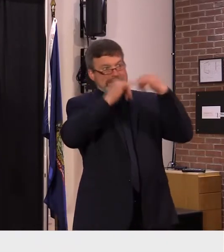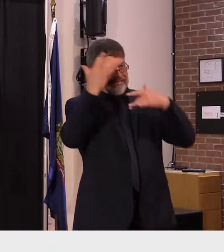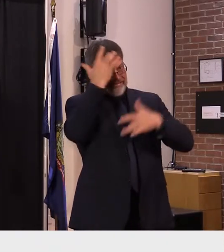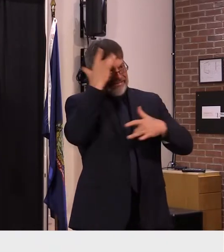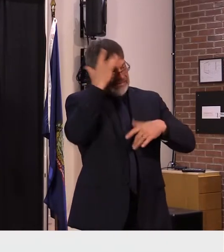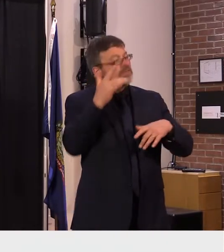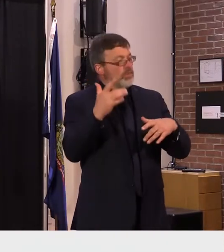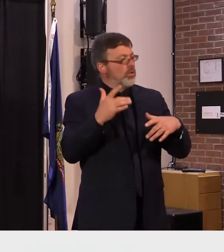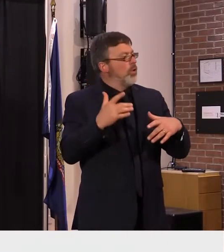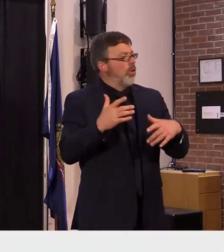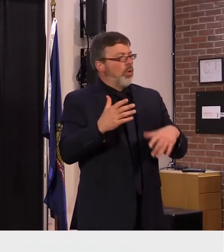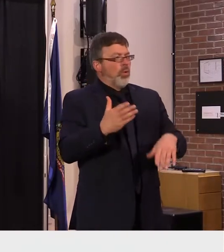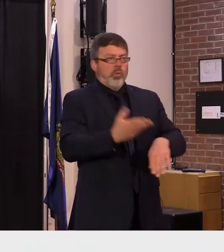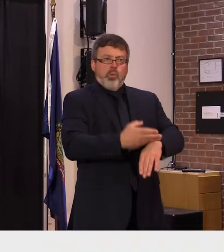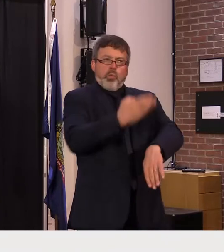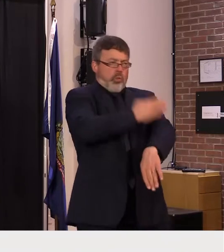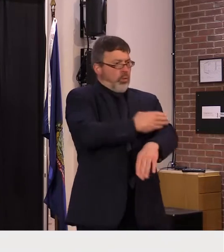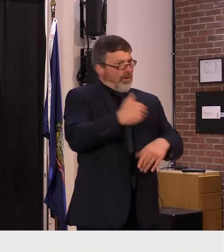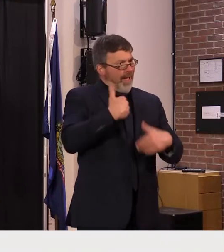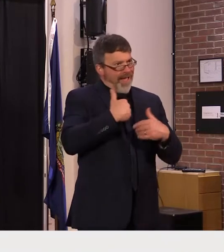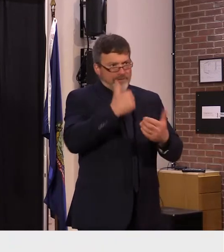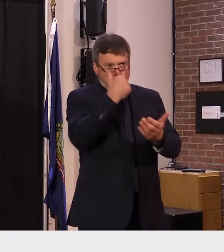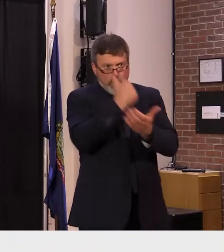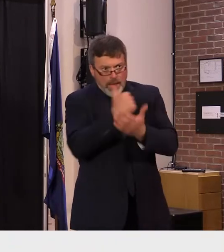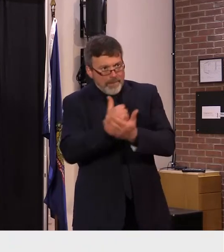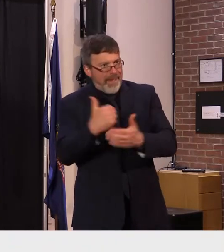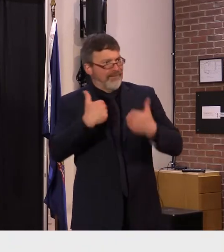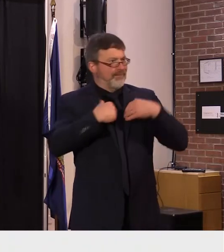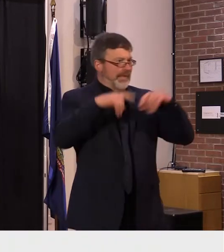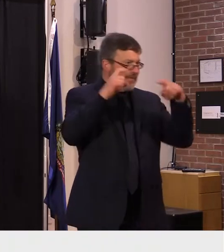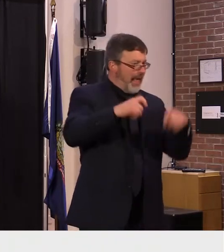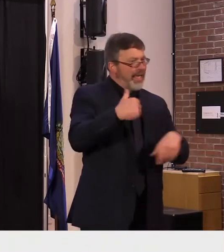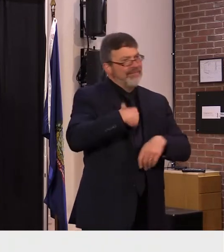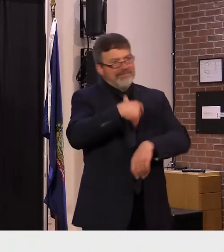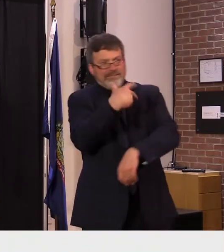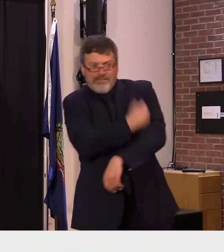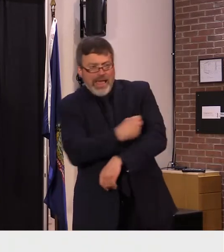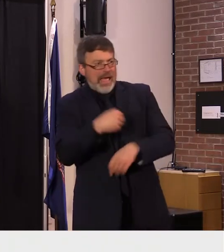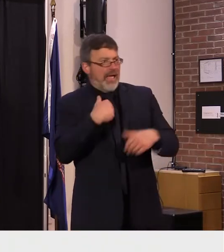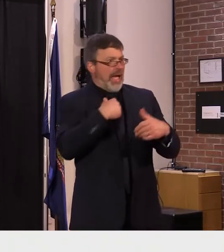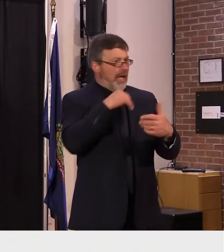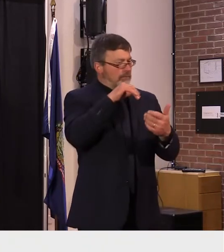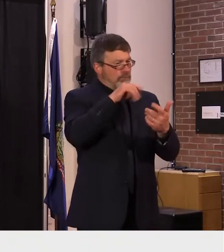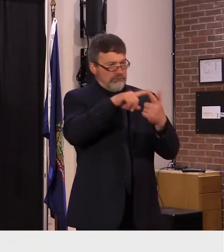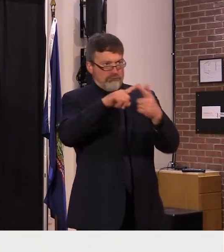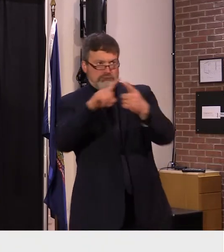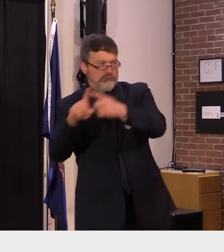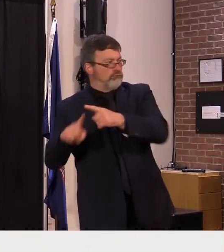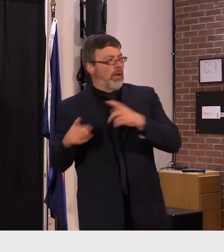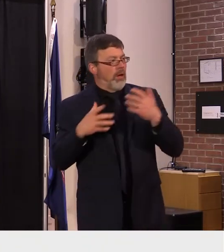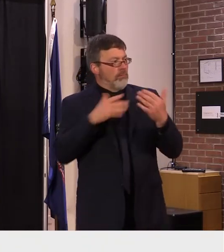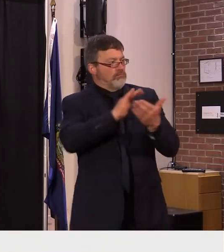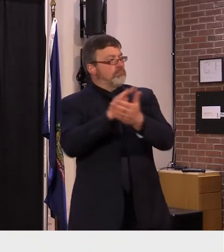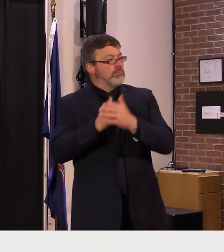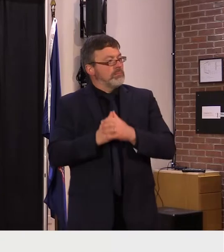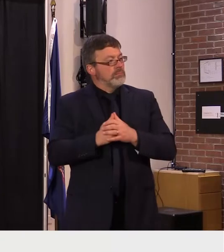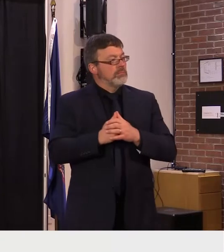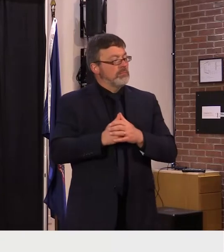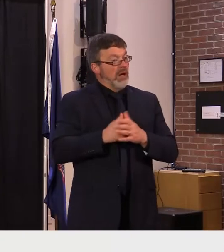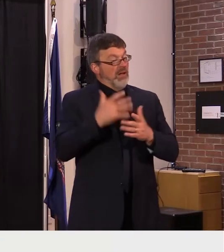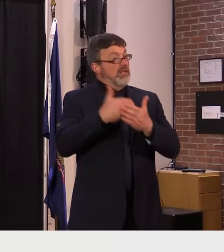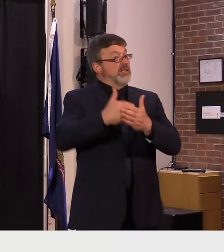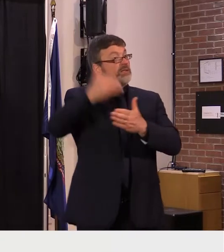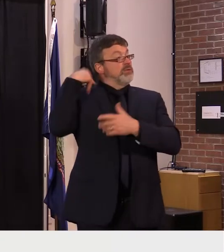that we have available we've learned how to in the in the beginning as you might remember we